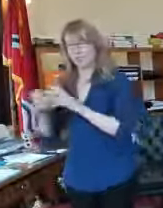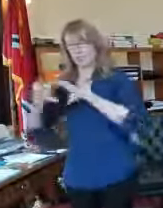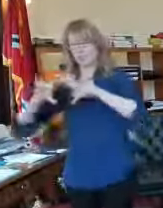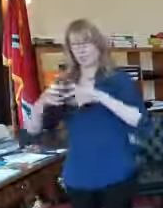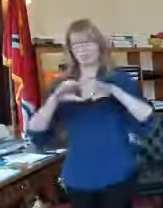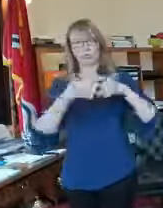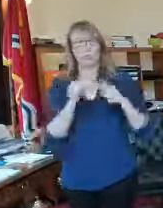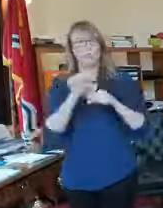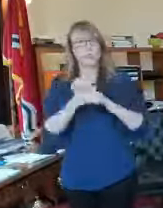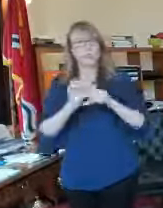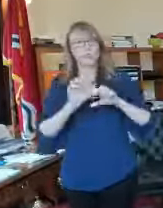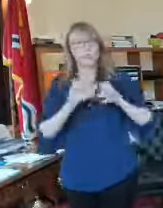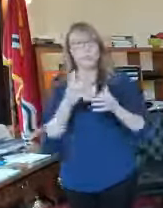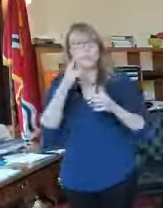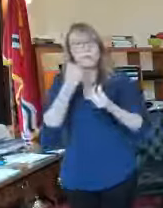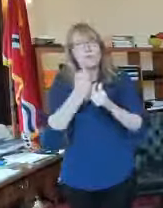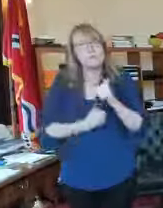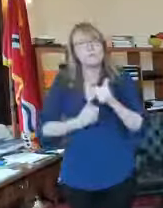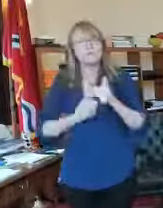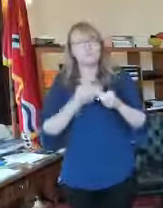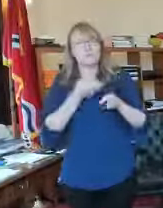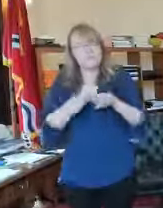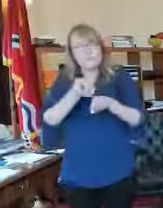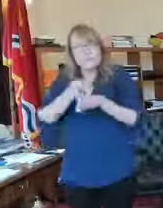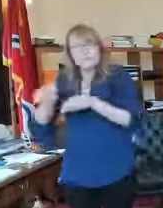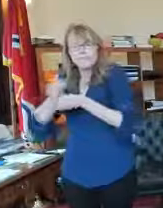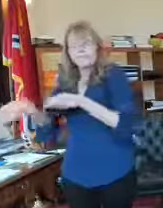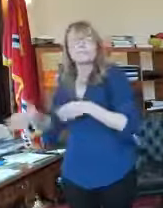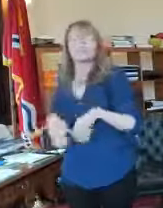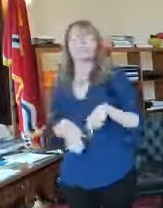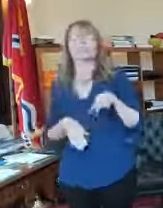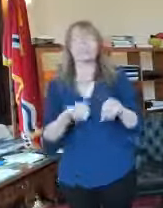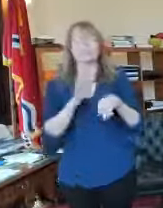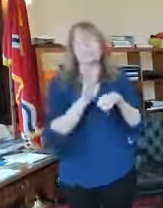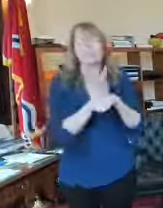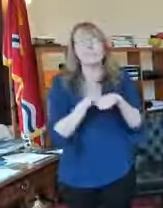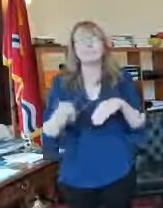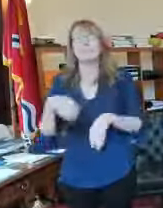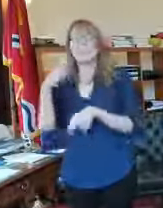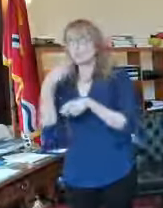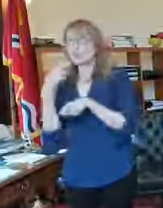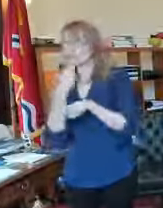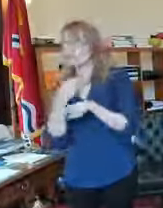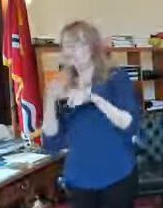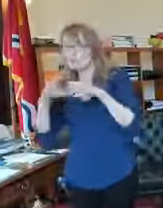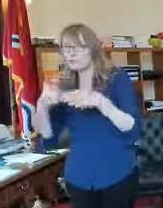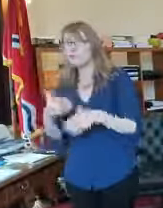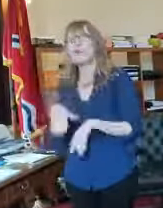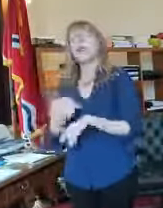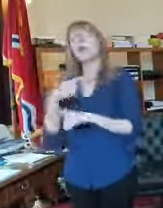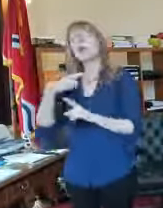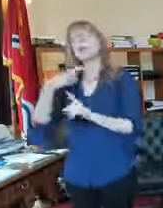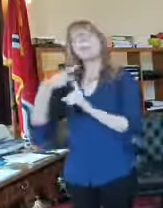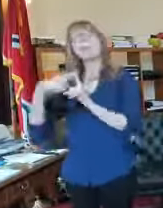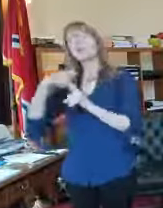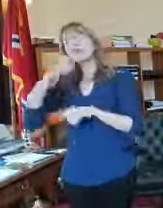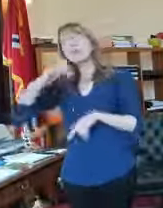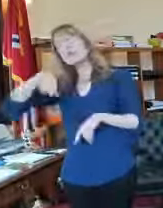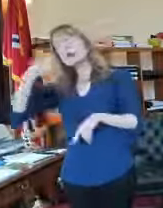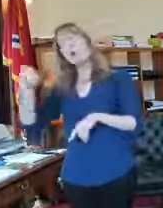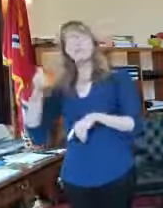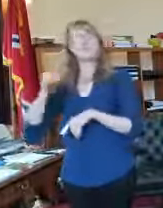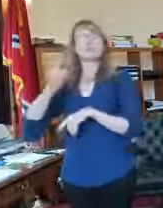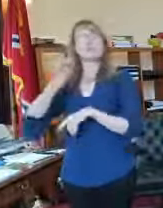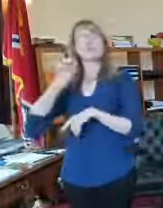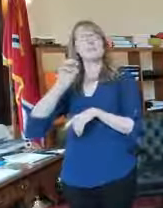as well as the doctors from the st. Louis pandemic task force dr. Eccles who heads our health department here in the